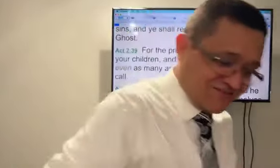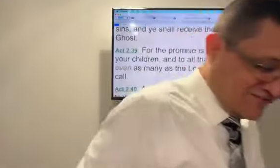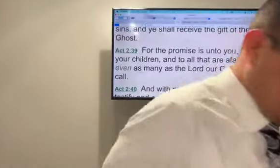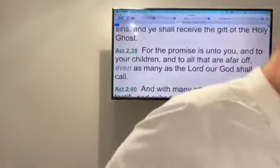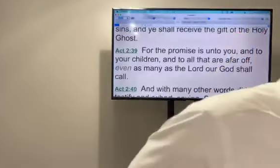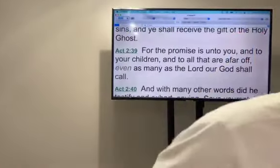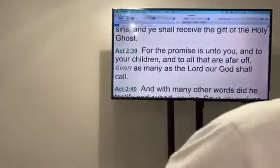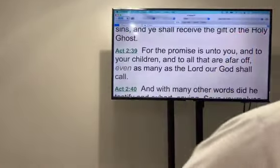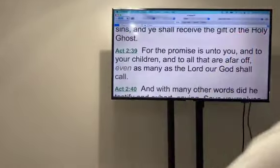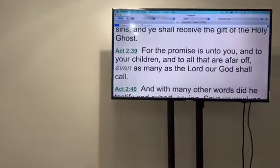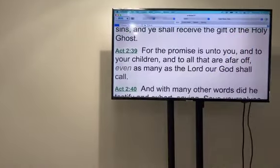Amen